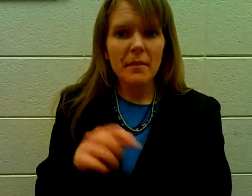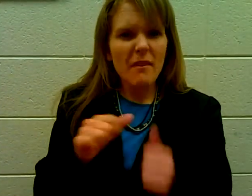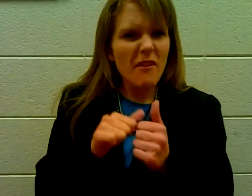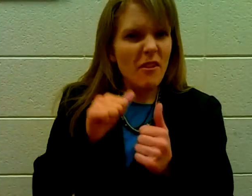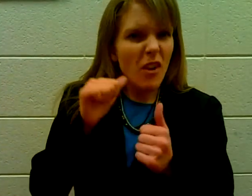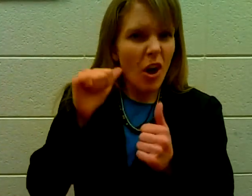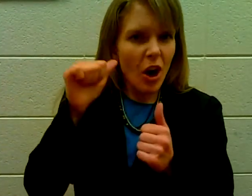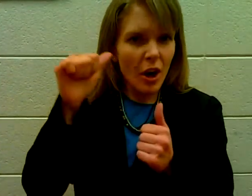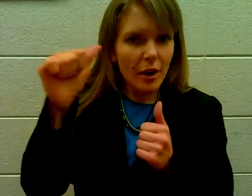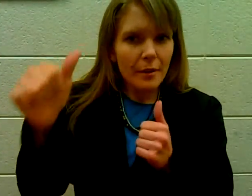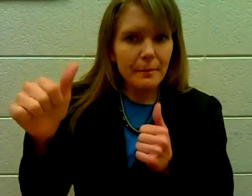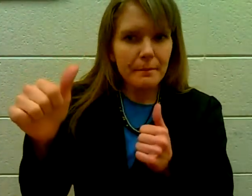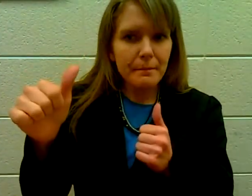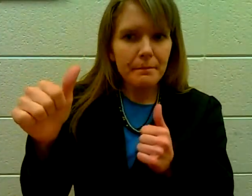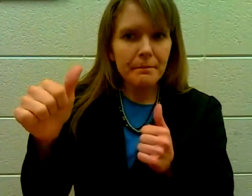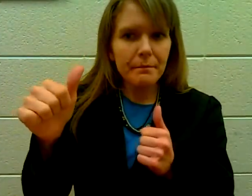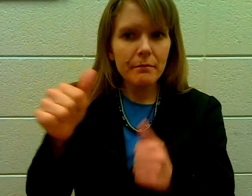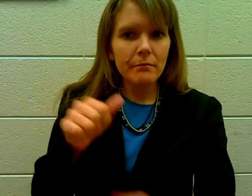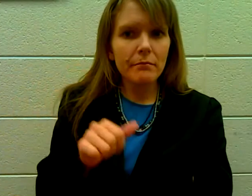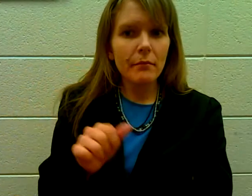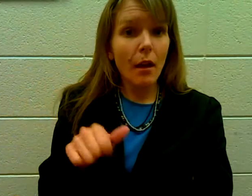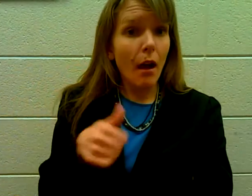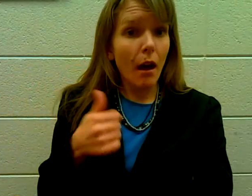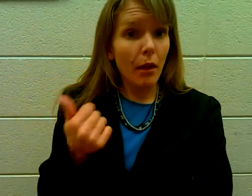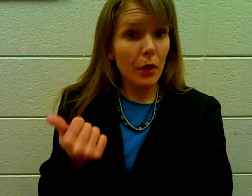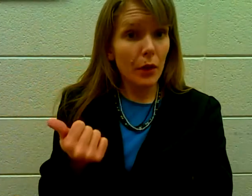Bar. Other.